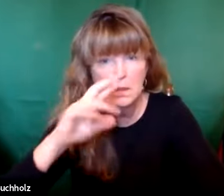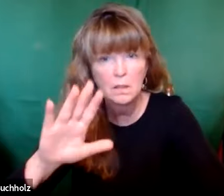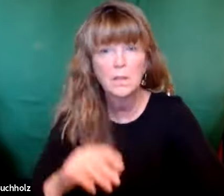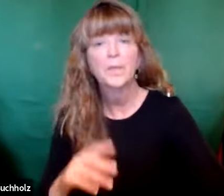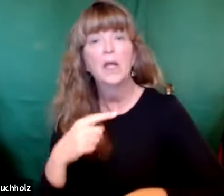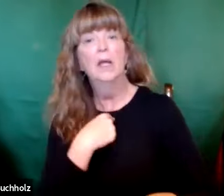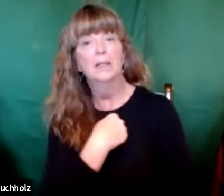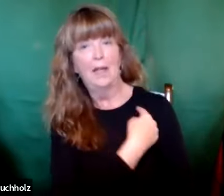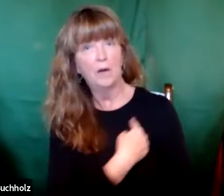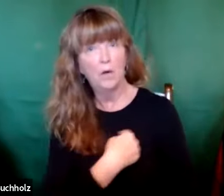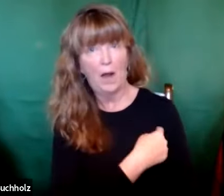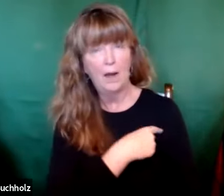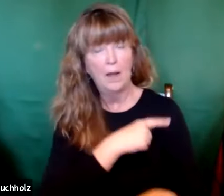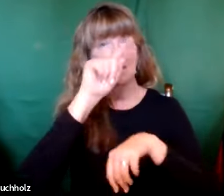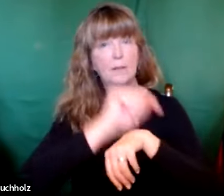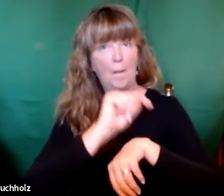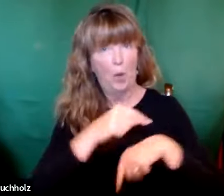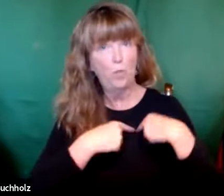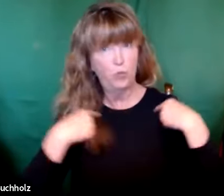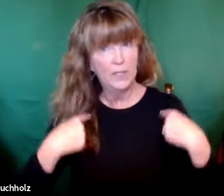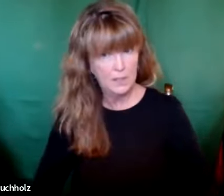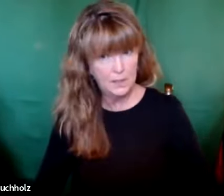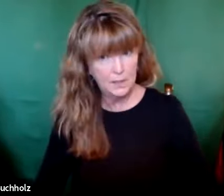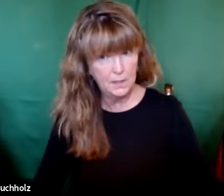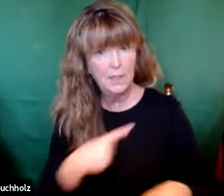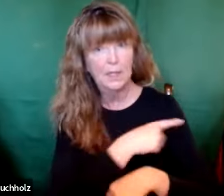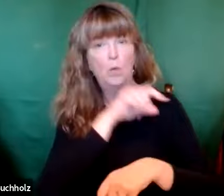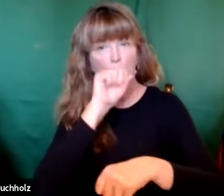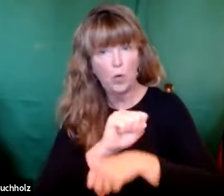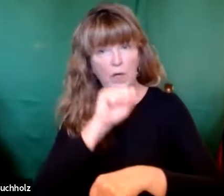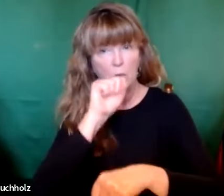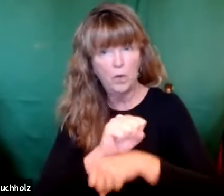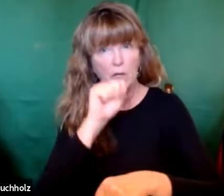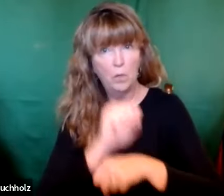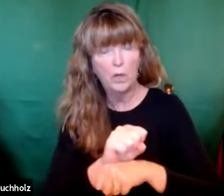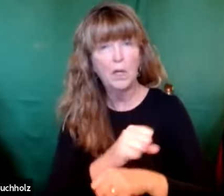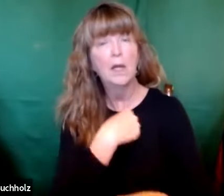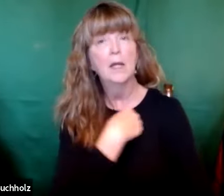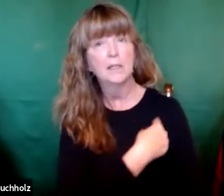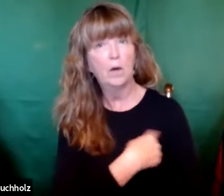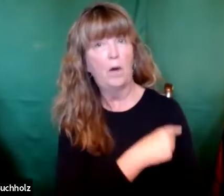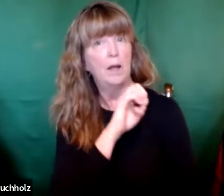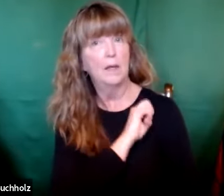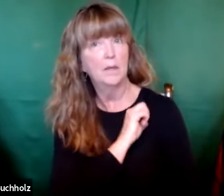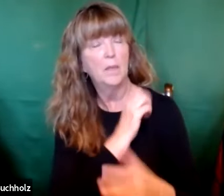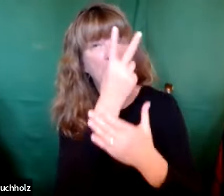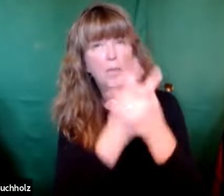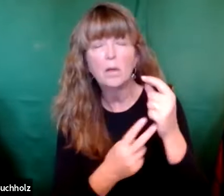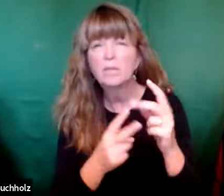detail-oriented. And he includes these details for reasons. Now, Zachariah worked. He was a priest. He